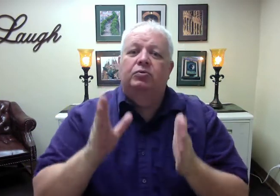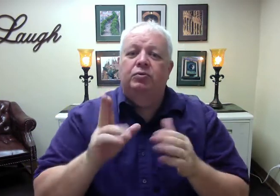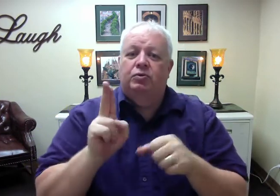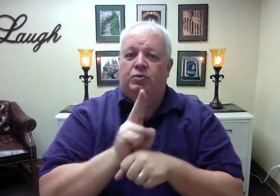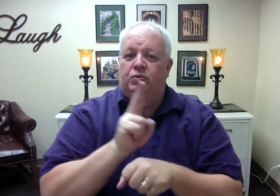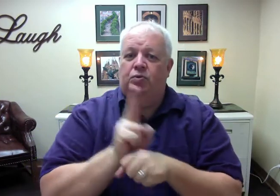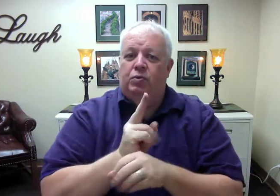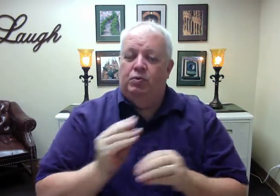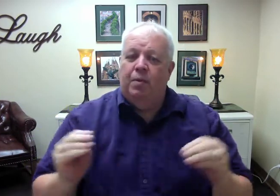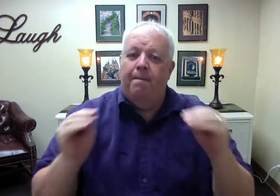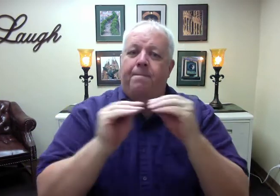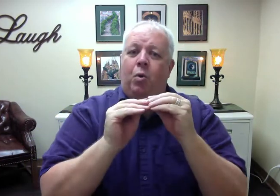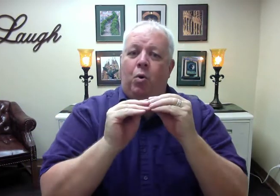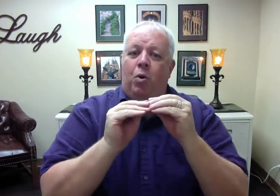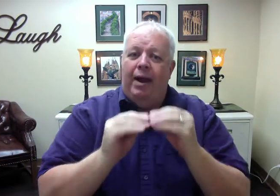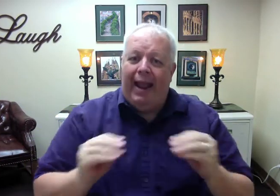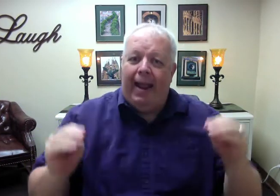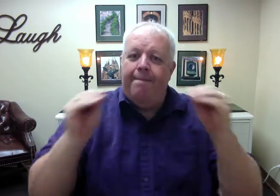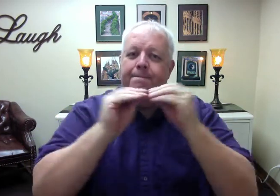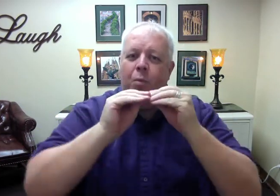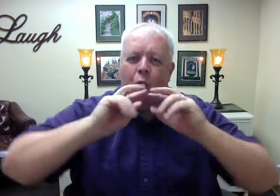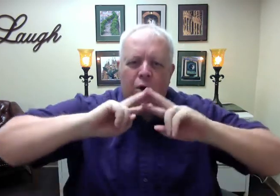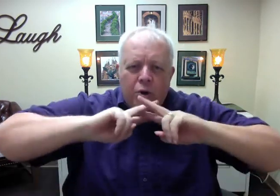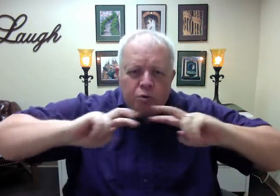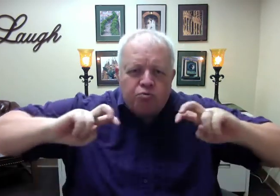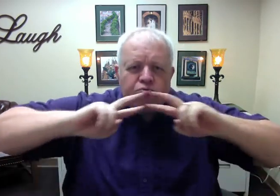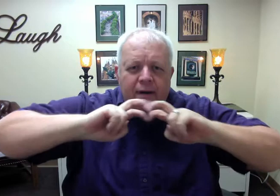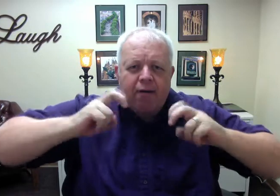use more and more critical thinking skills.